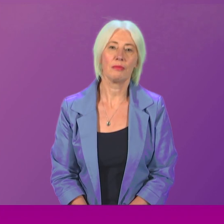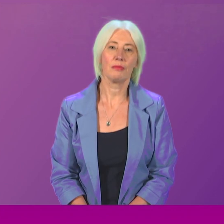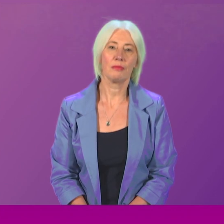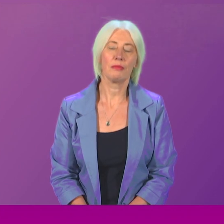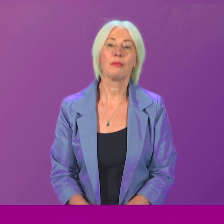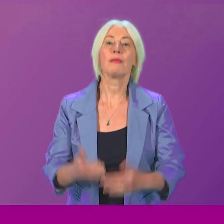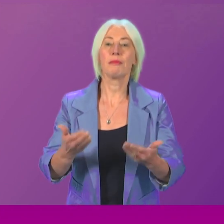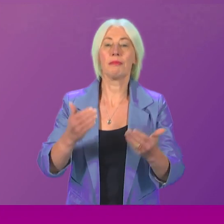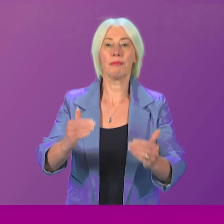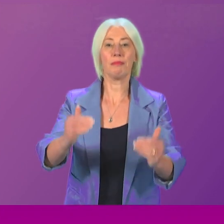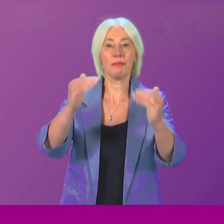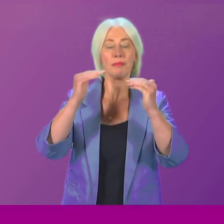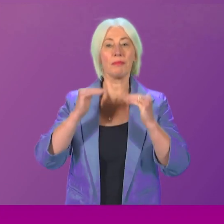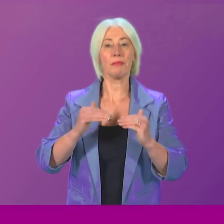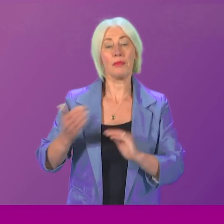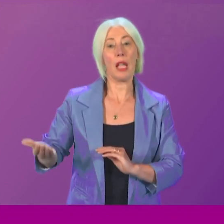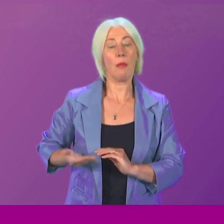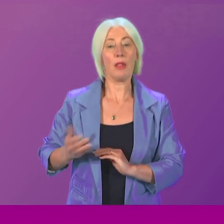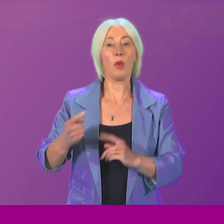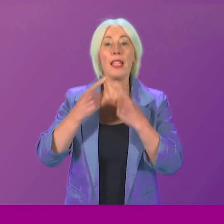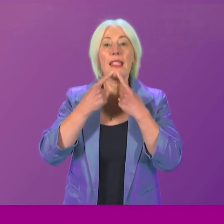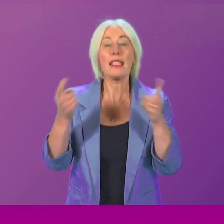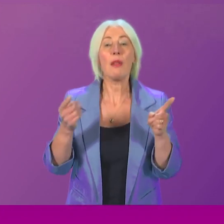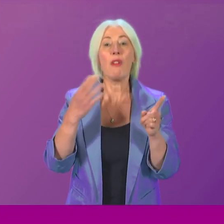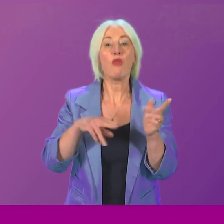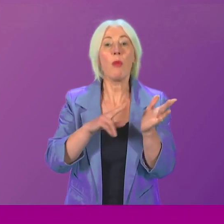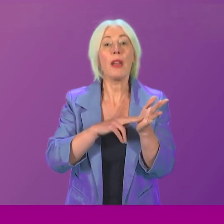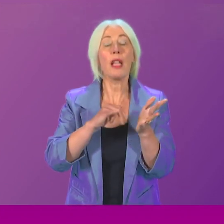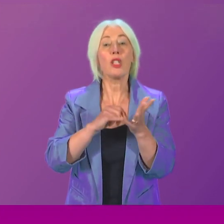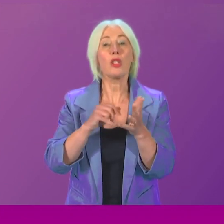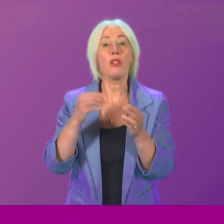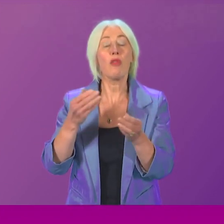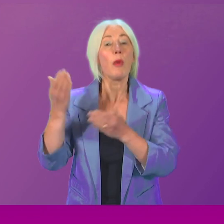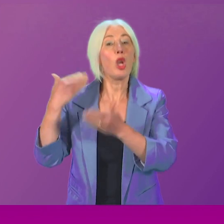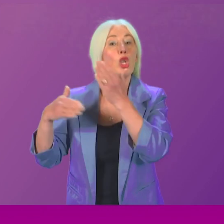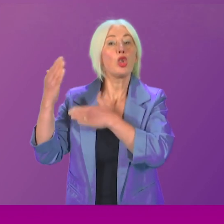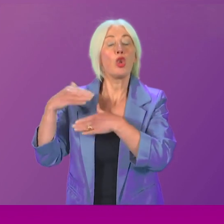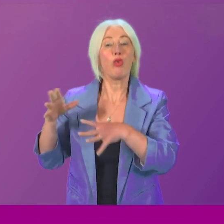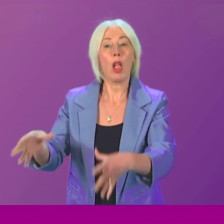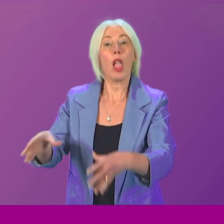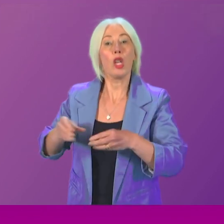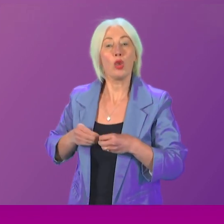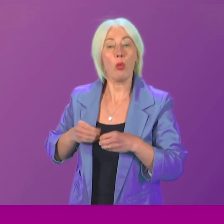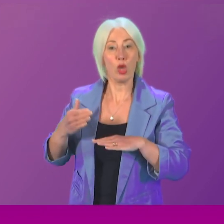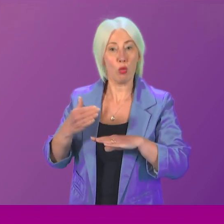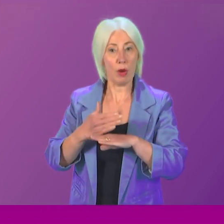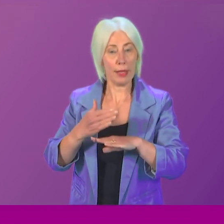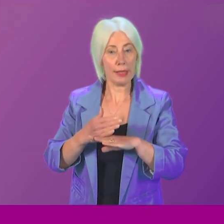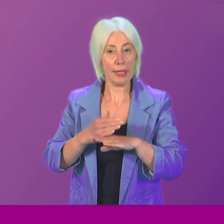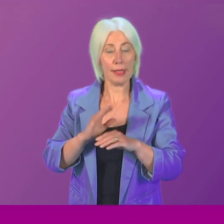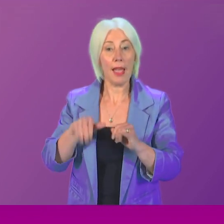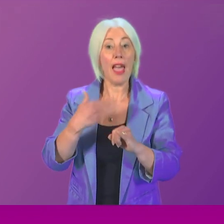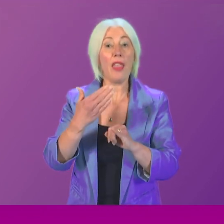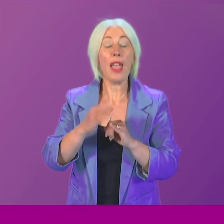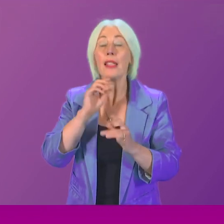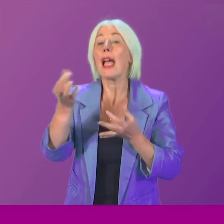The next item of business is a statement by Nicola Sturgeon on historical adoption practices. The First Minister will take questions at the